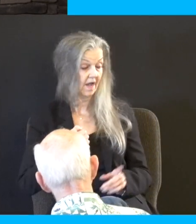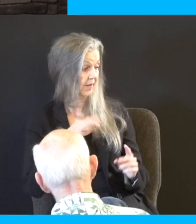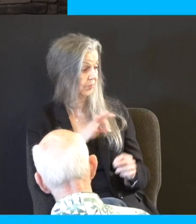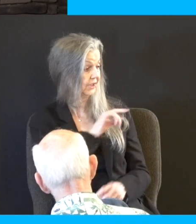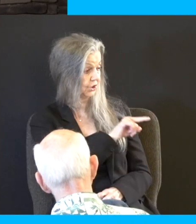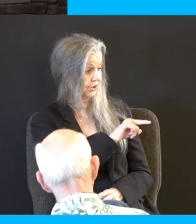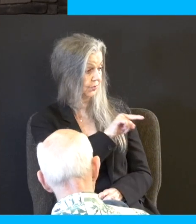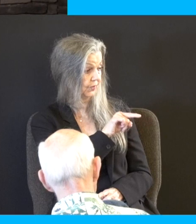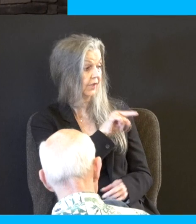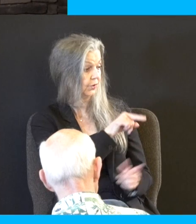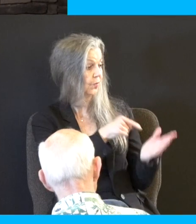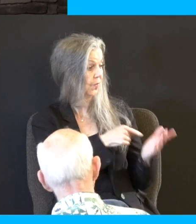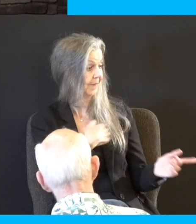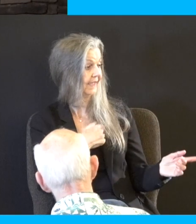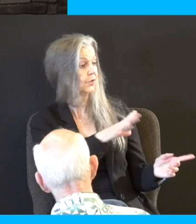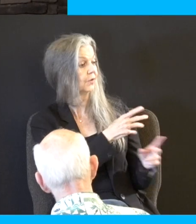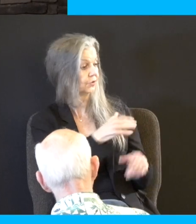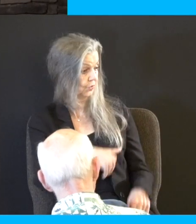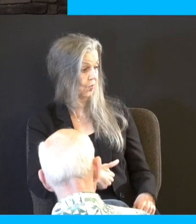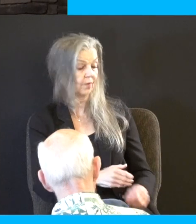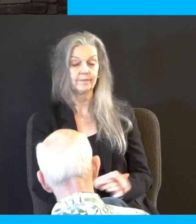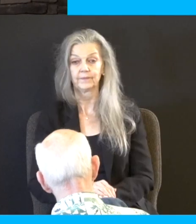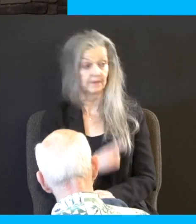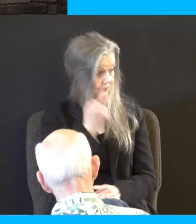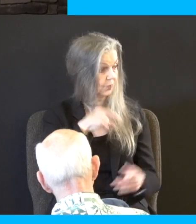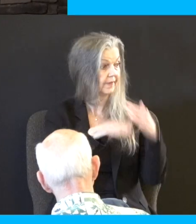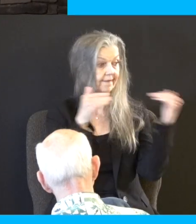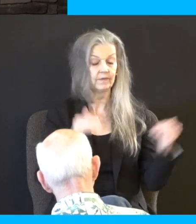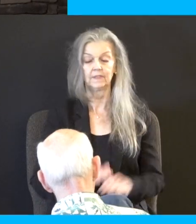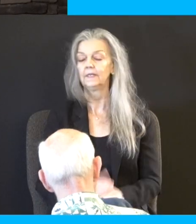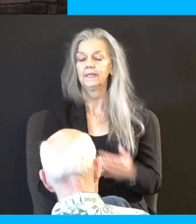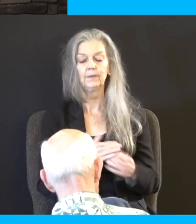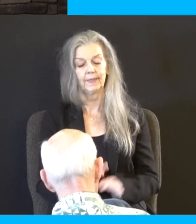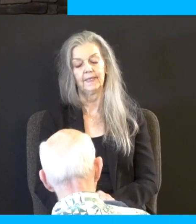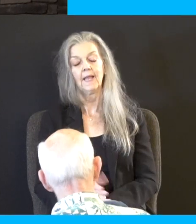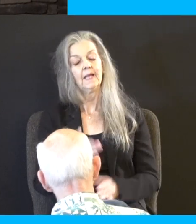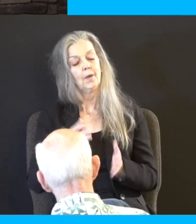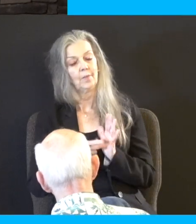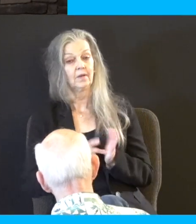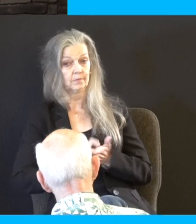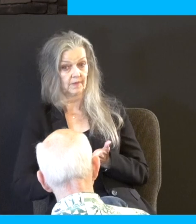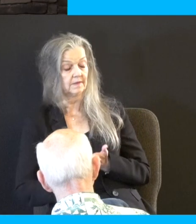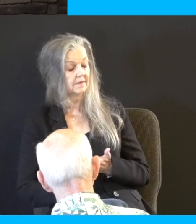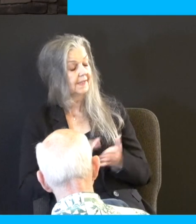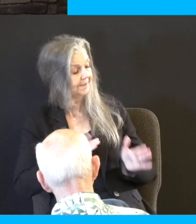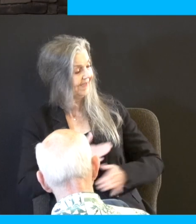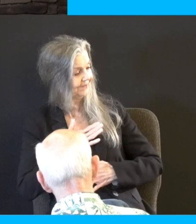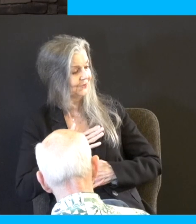heaven. No pressure. Yay, brother. Let me have joy of you in the Lord. Refresh my bowels in